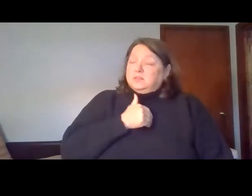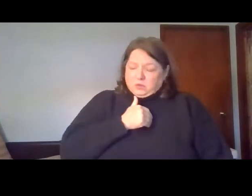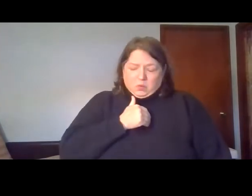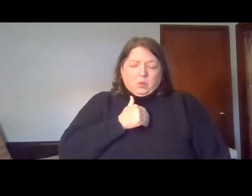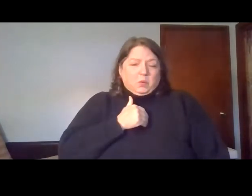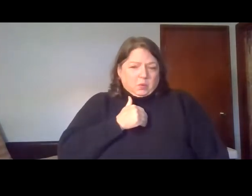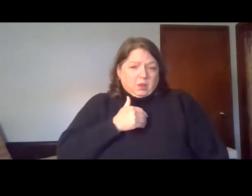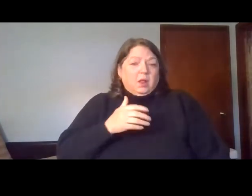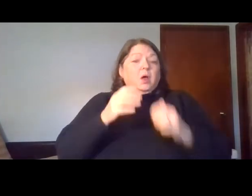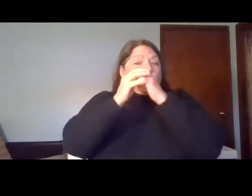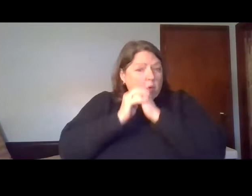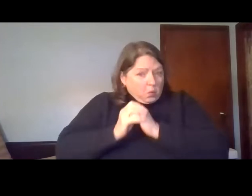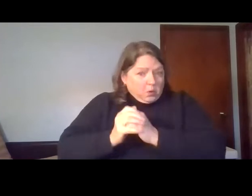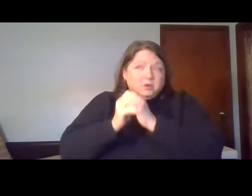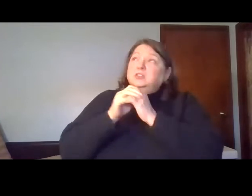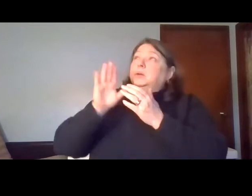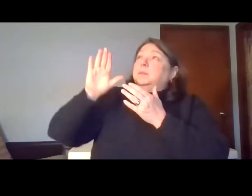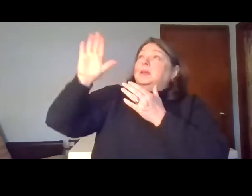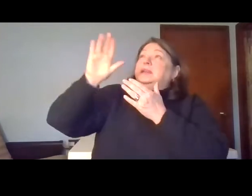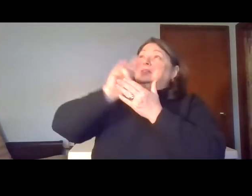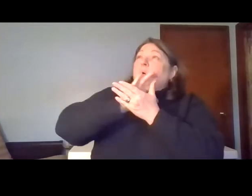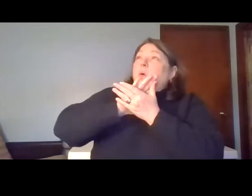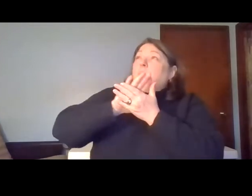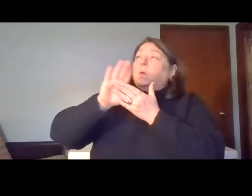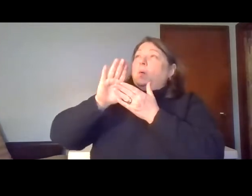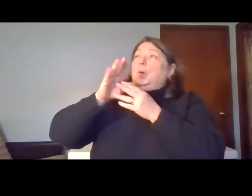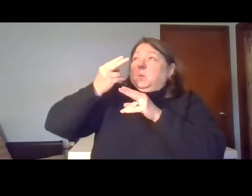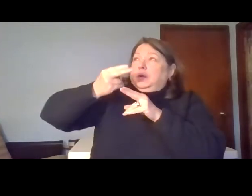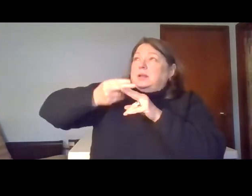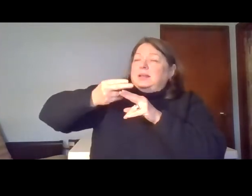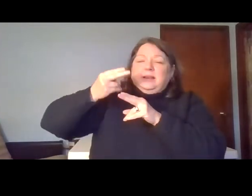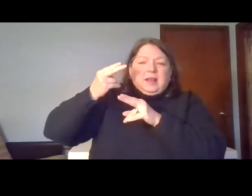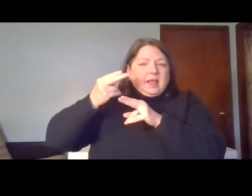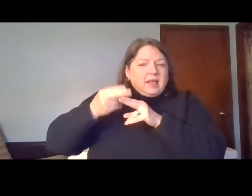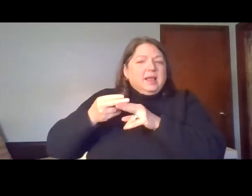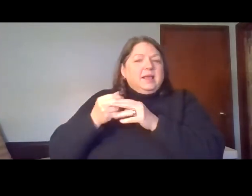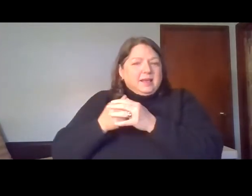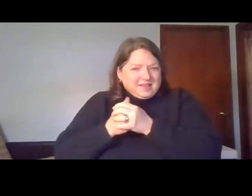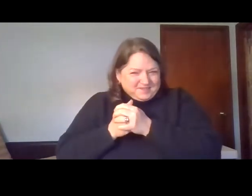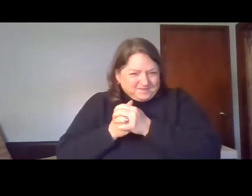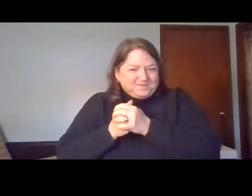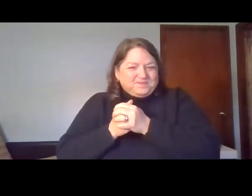soul, worship his holy name.